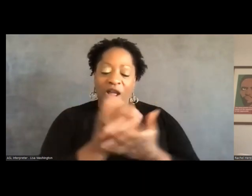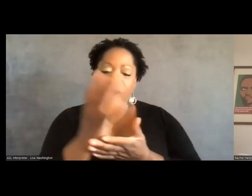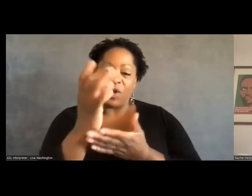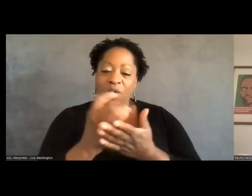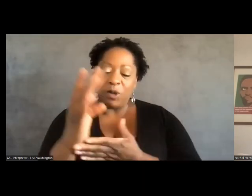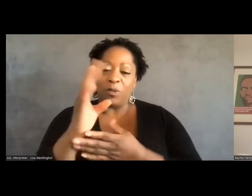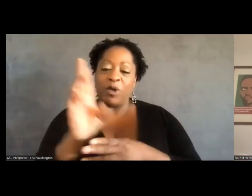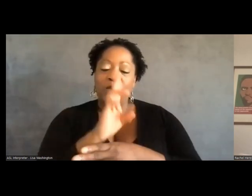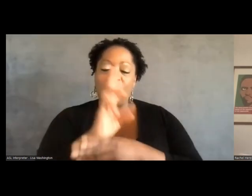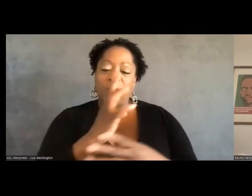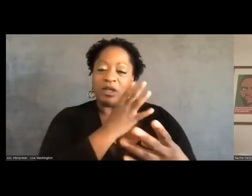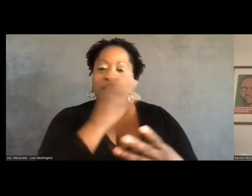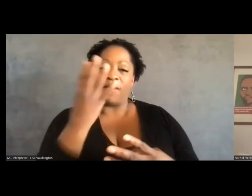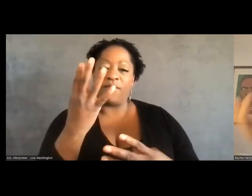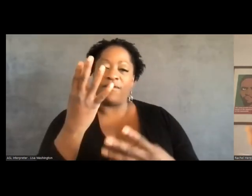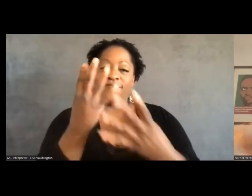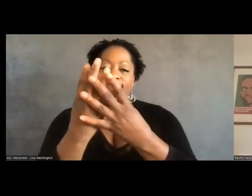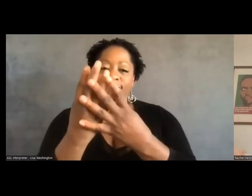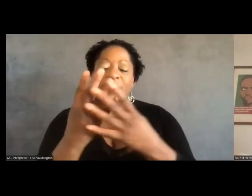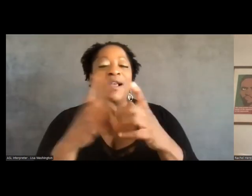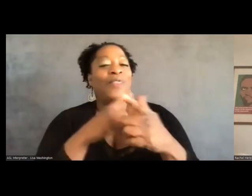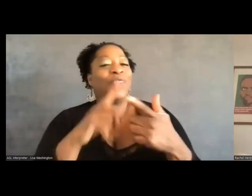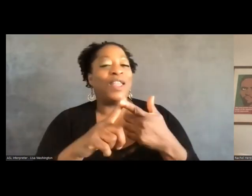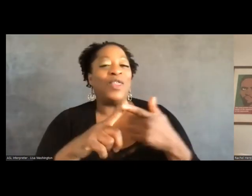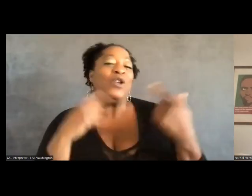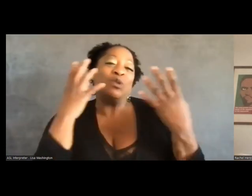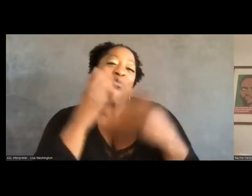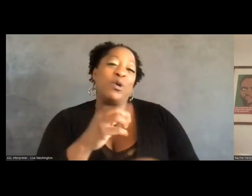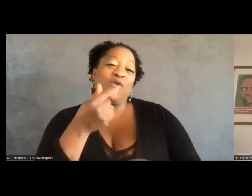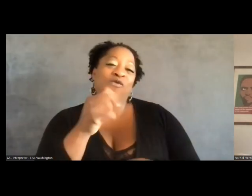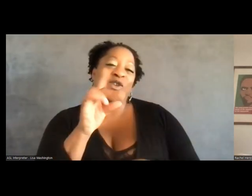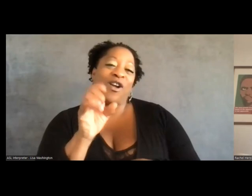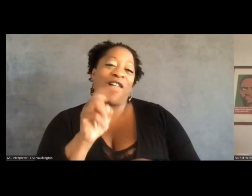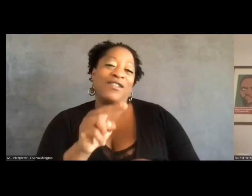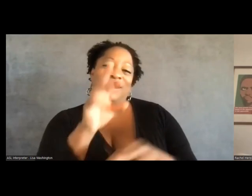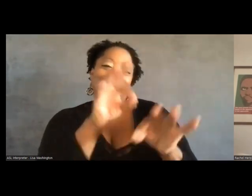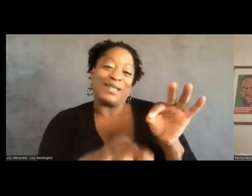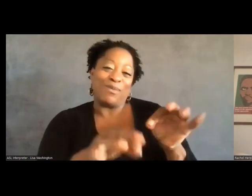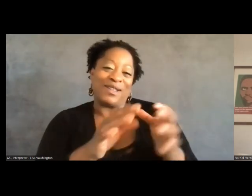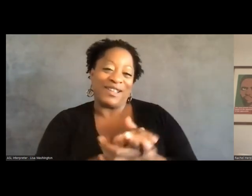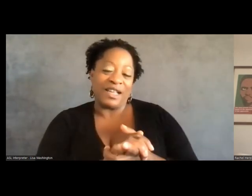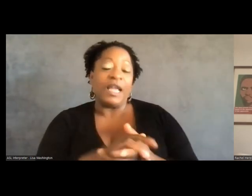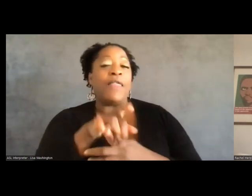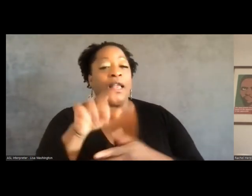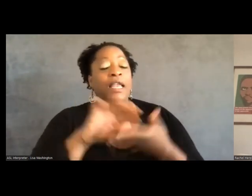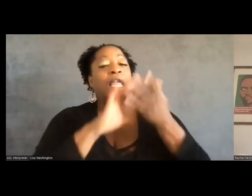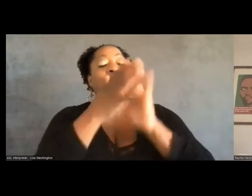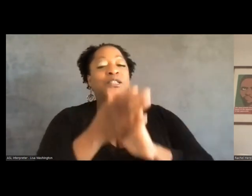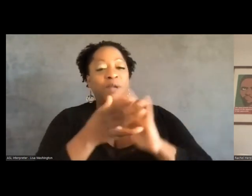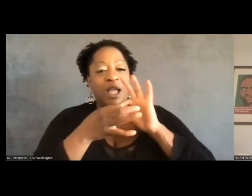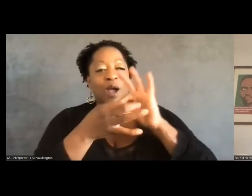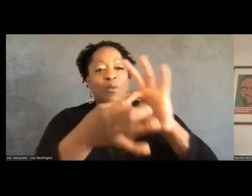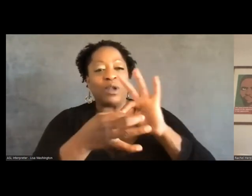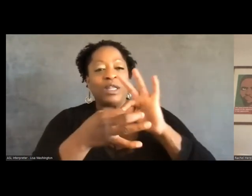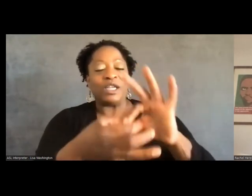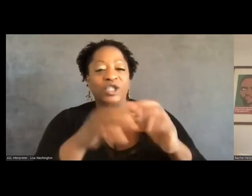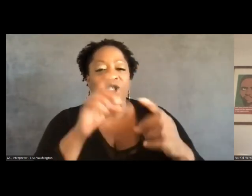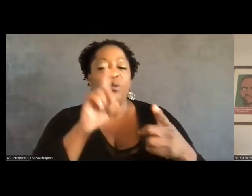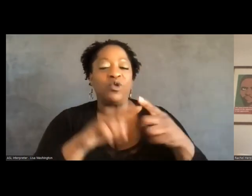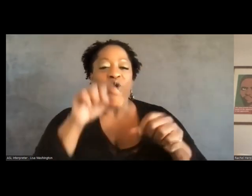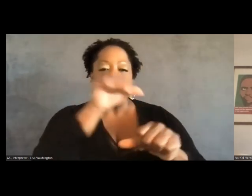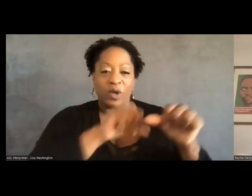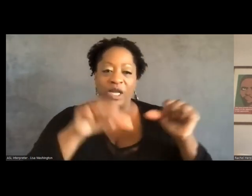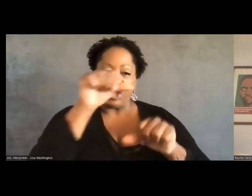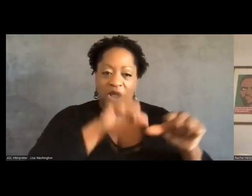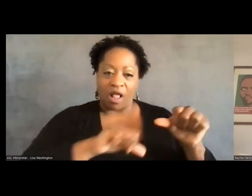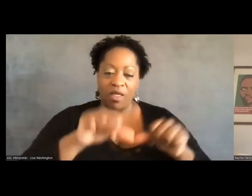of imprisonment, then they're just beautiful gardens, right? They need to be in relationship to each other.